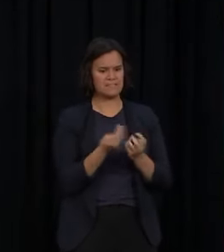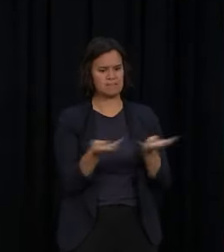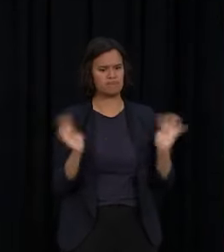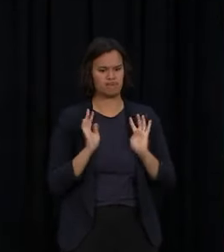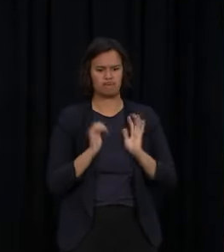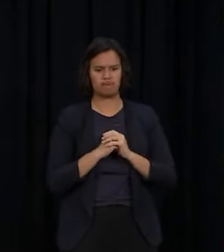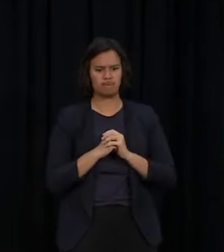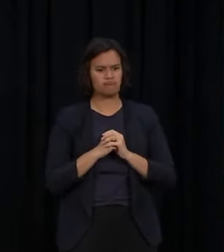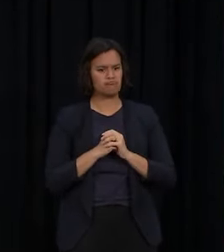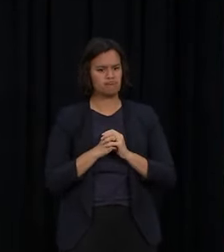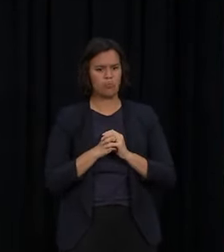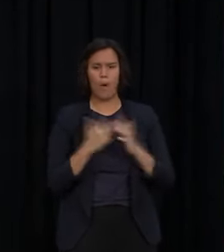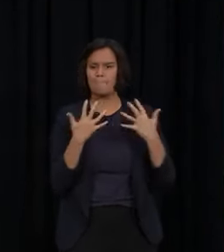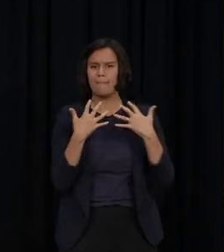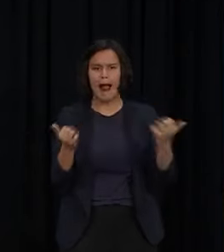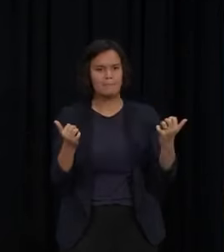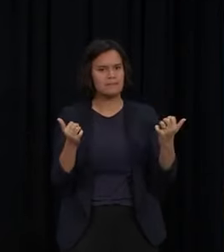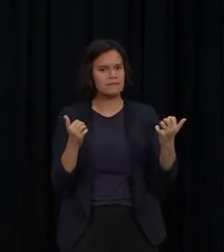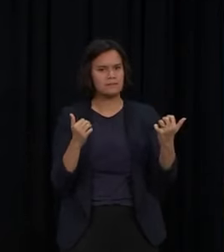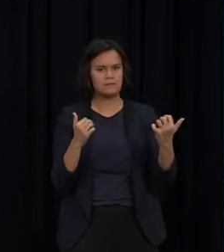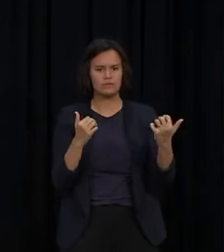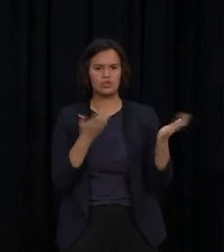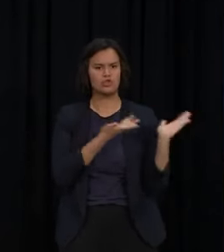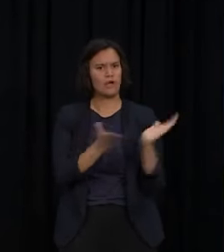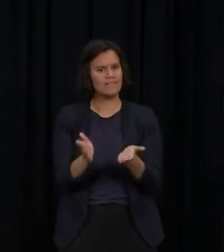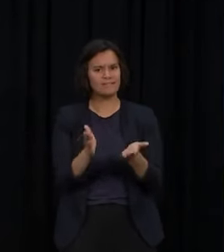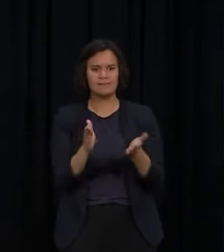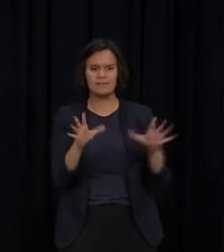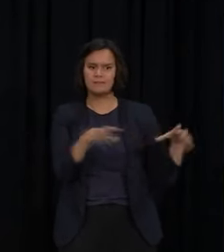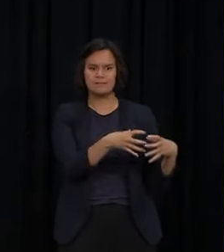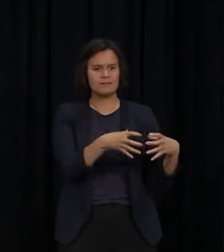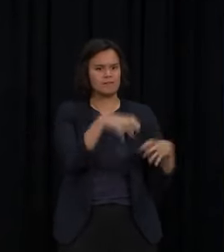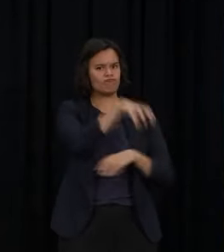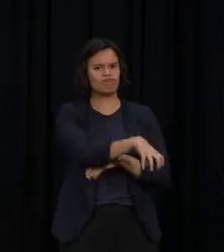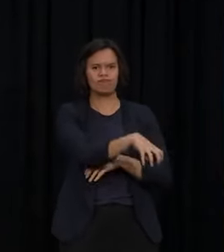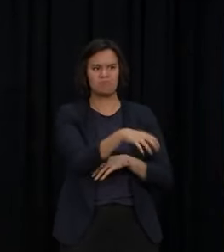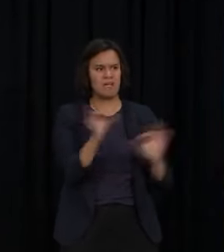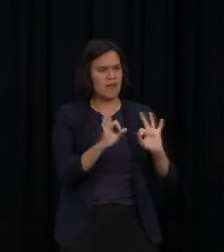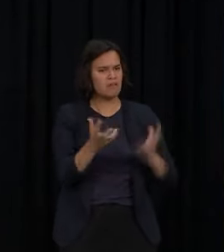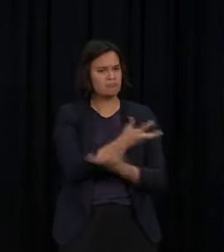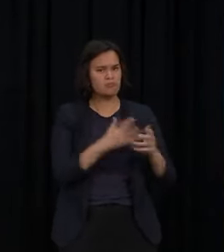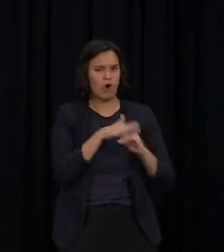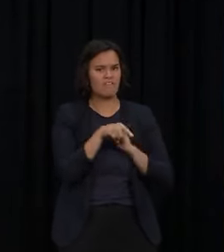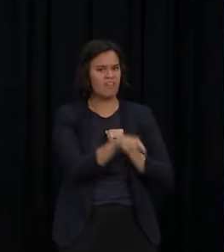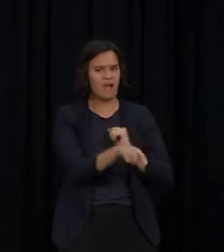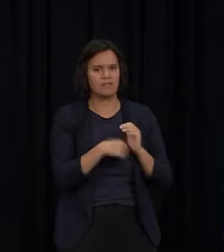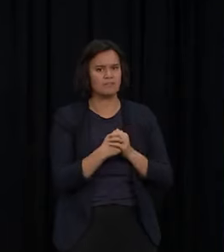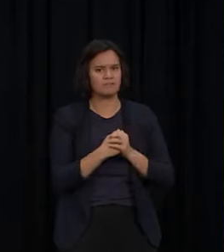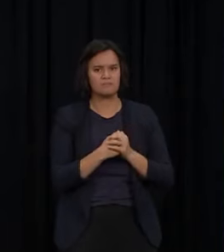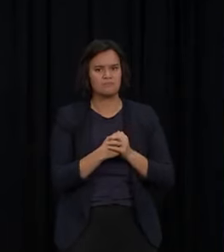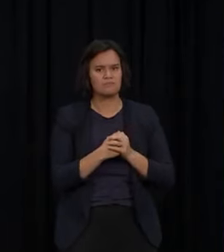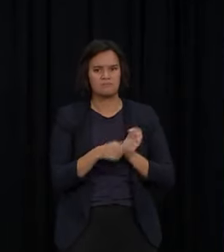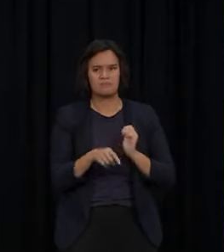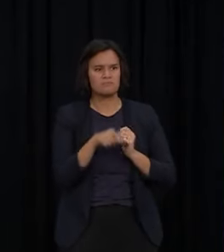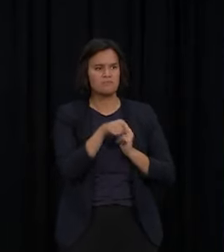Services Commission have necessarily discussed at this stage and so my view is that this is something that requires you know full